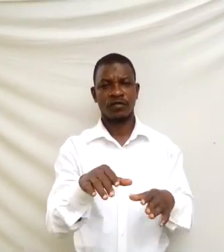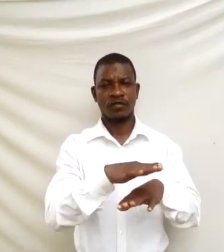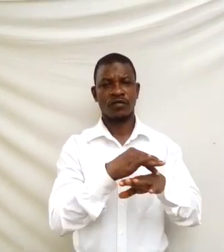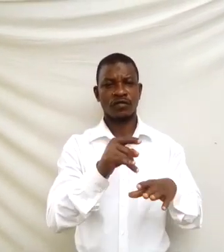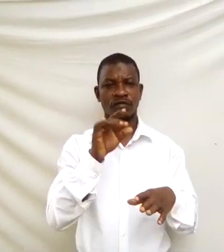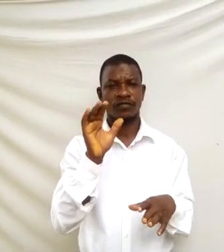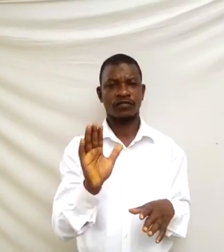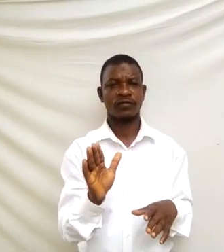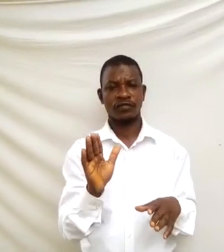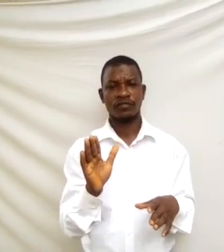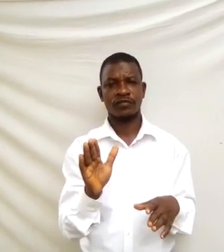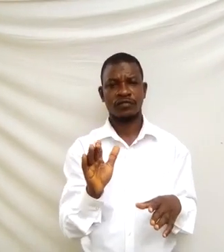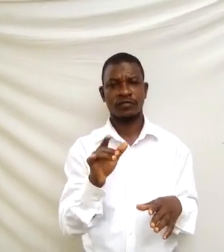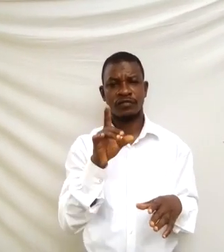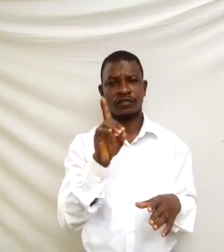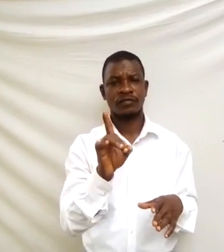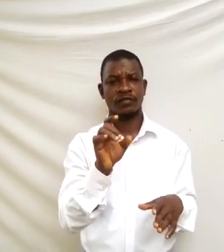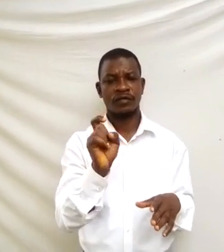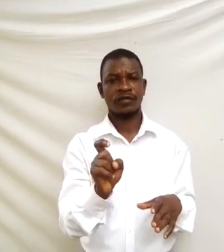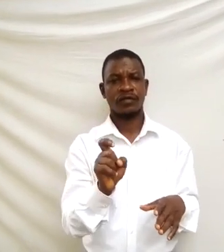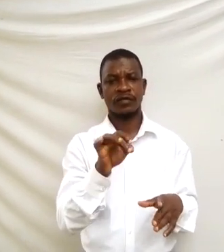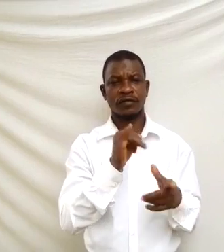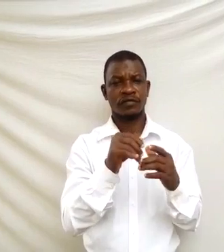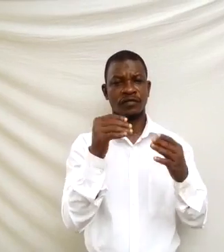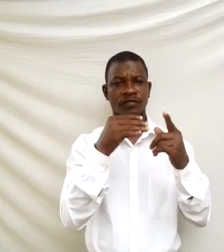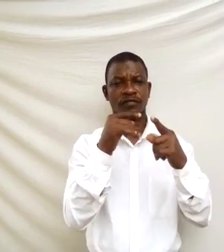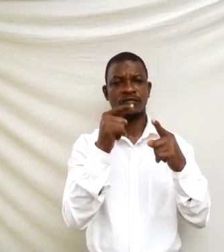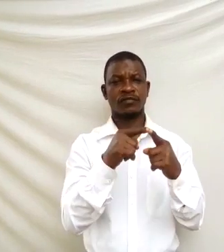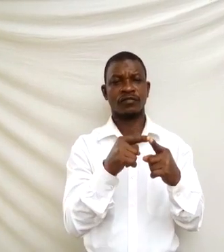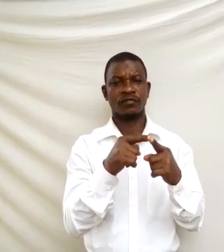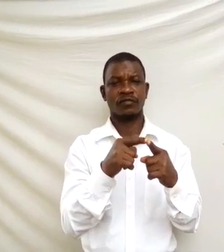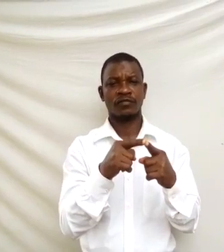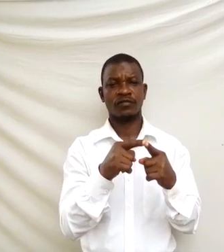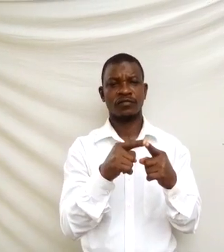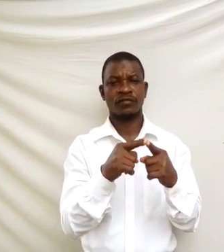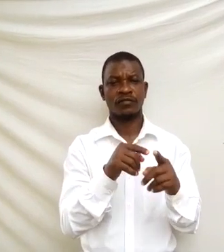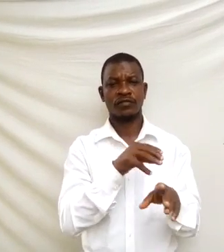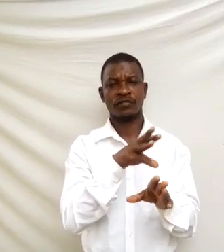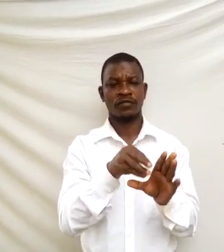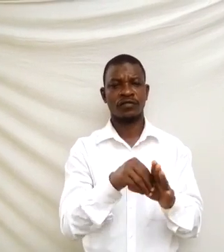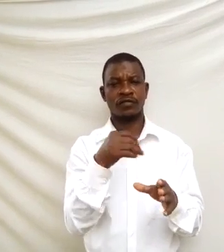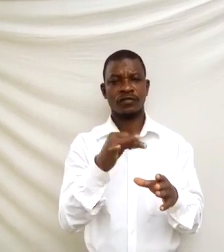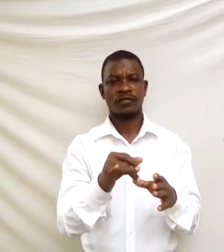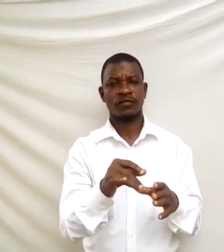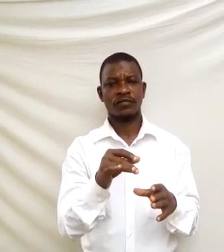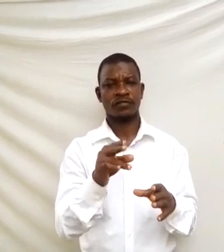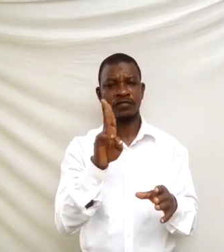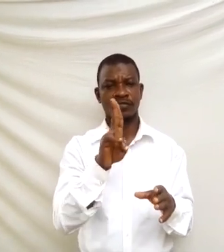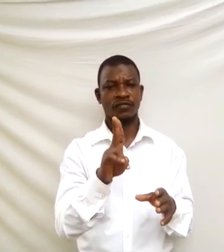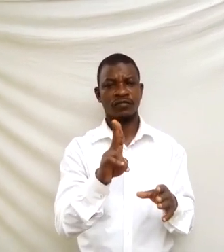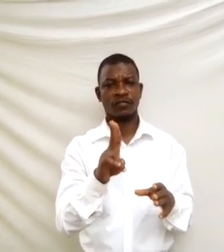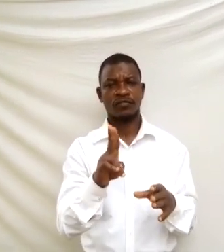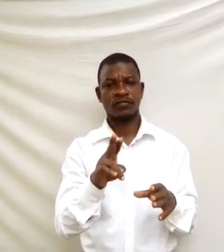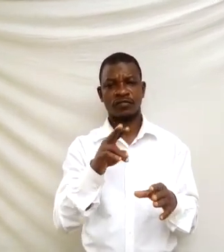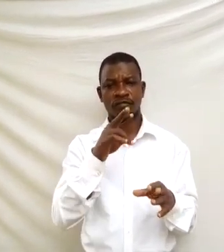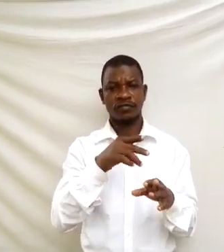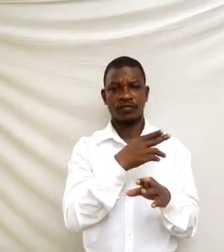five dx is equal to integral of u raised to power five